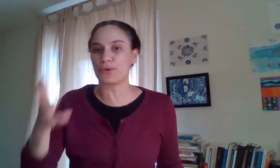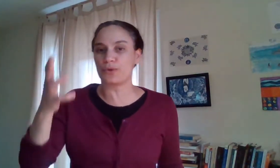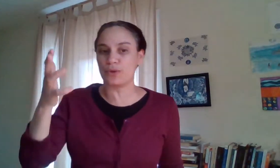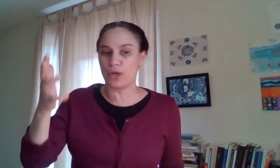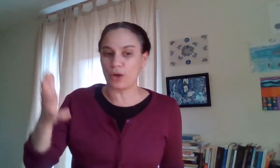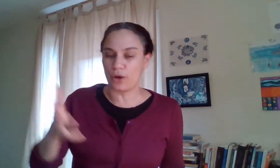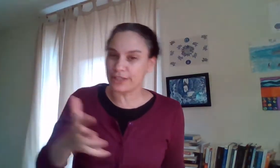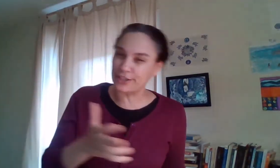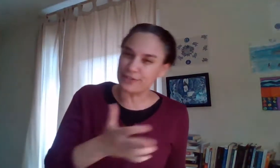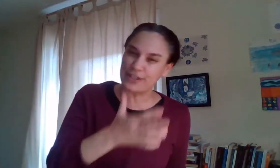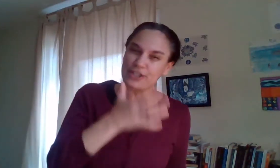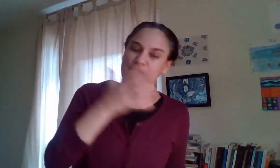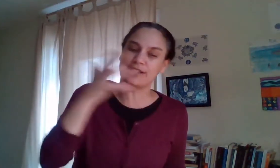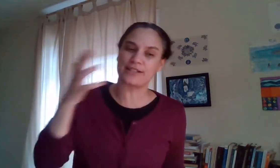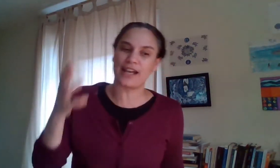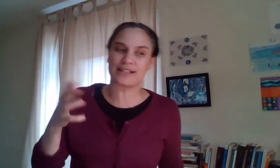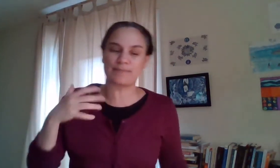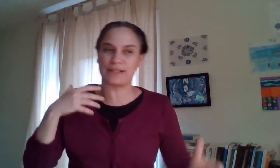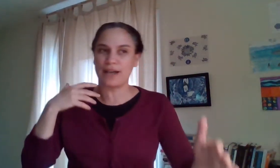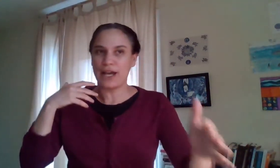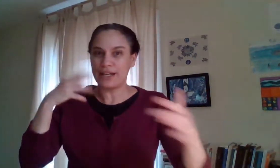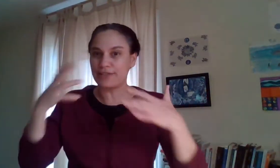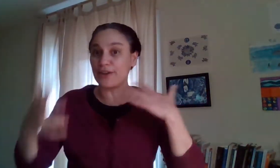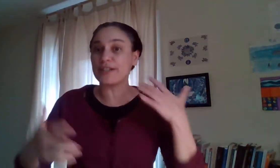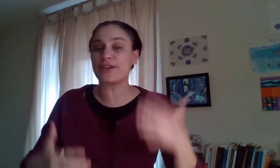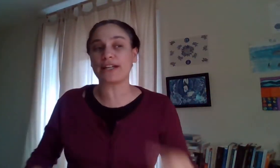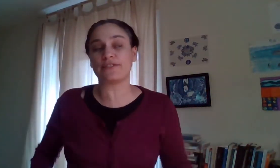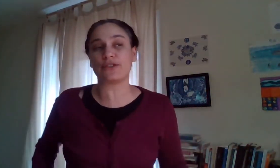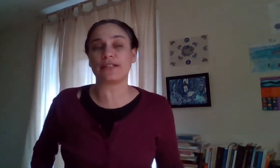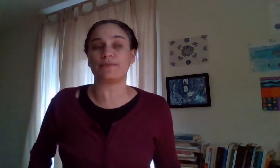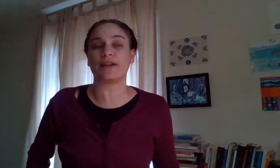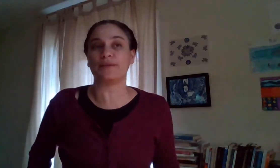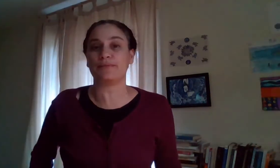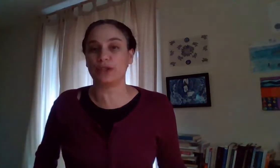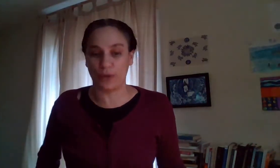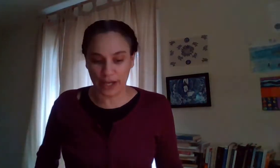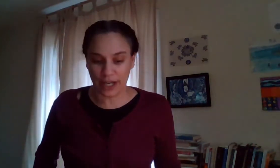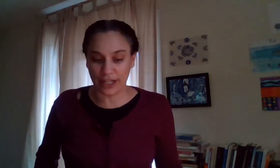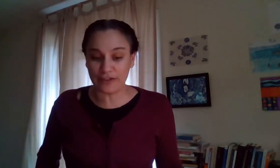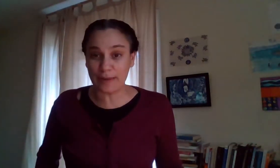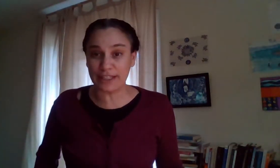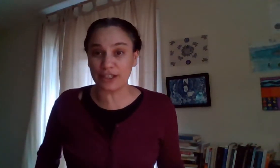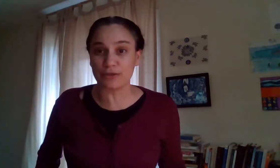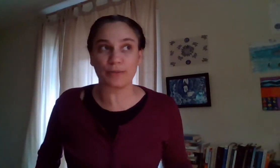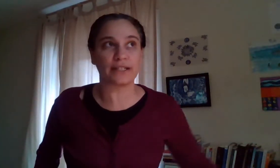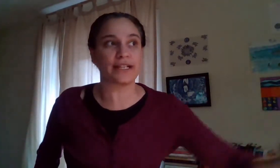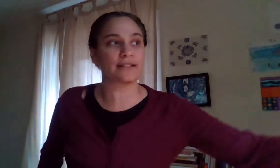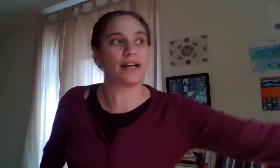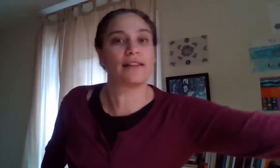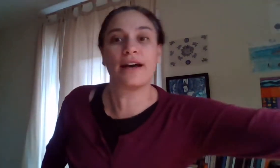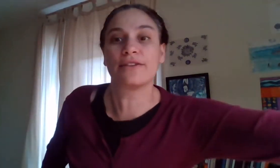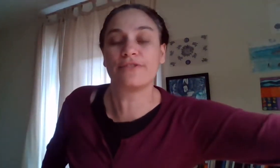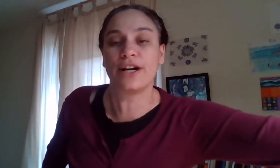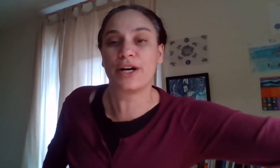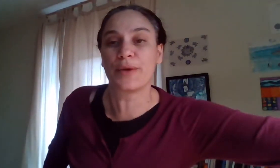all the interventions and hacks but it's very interactive and you get a you know everybody in the group can get a lot of um